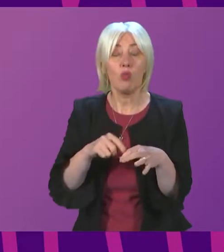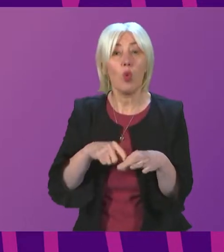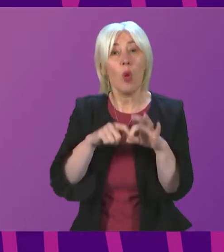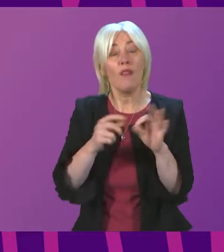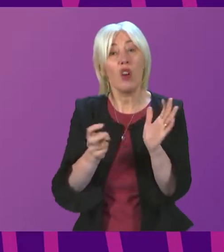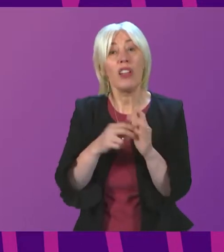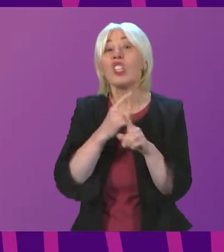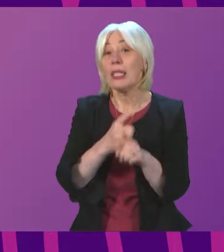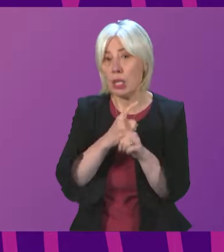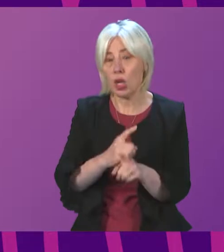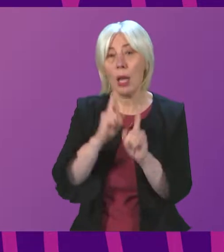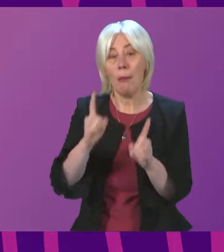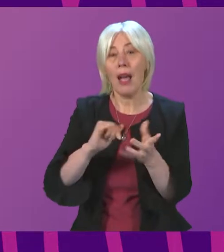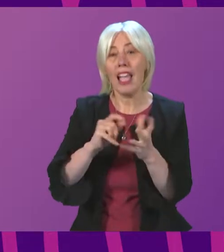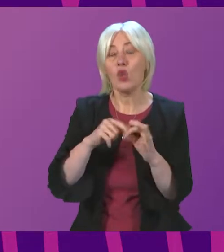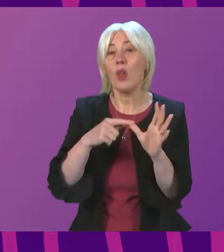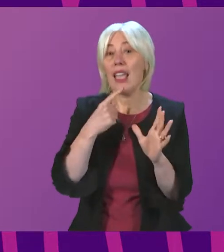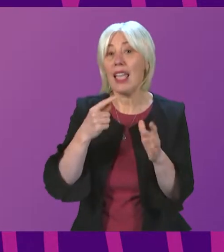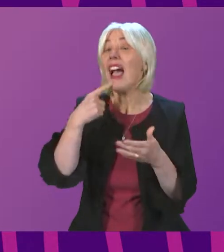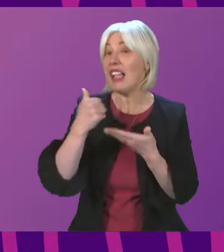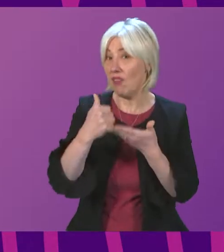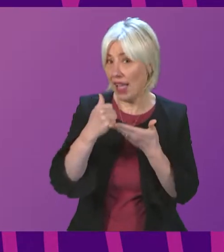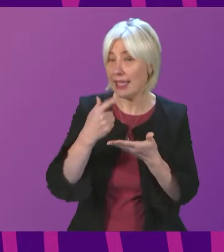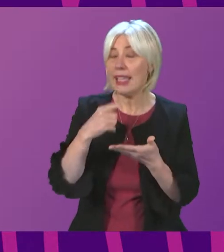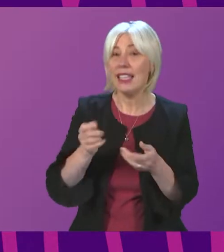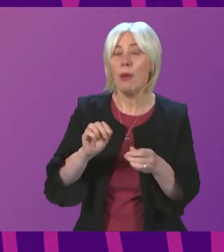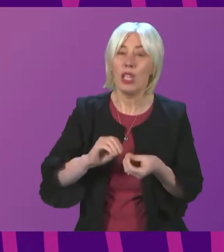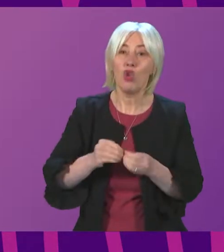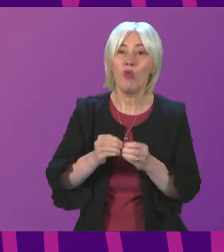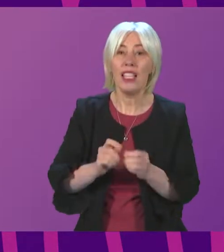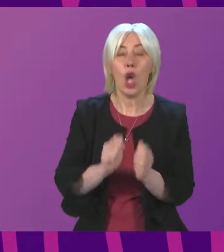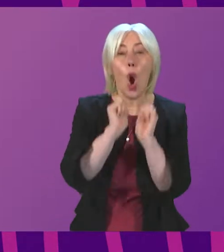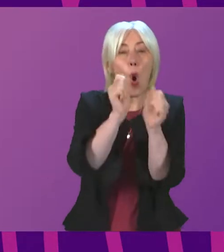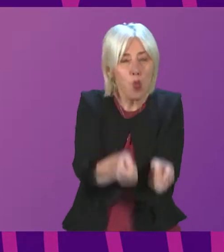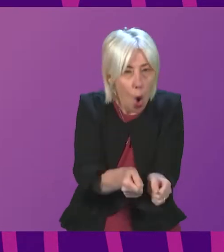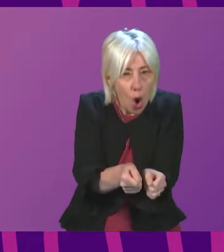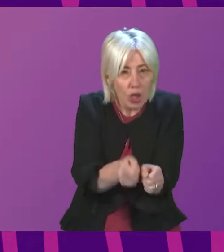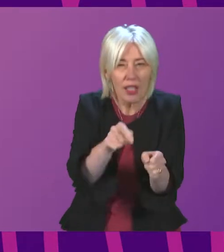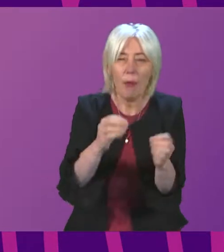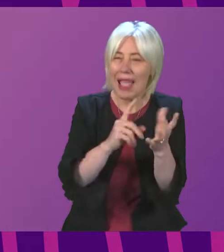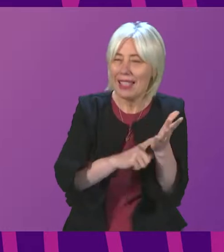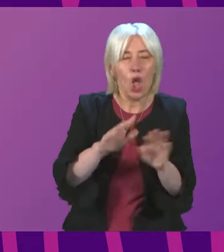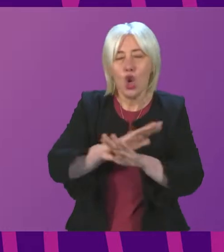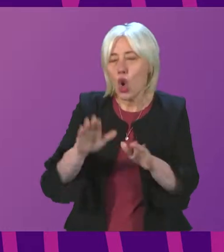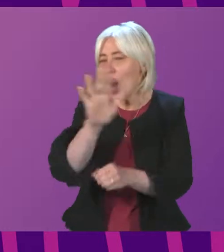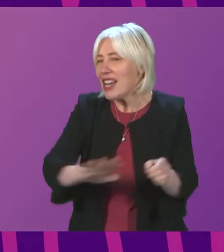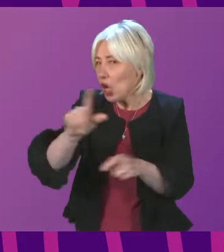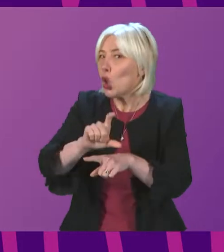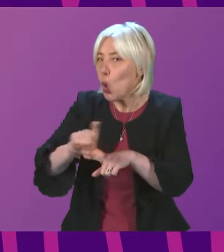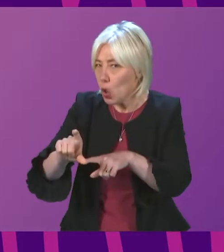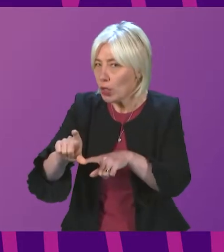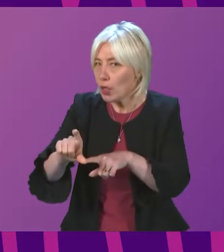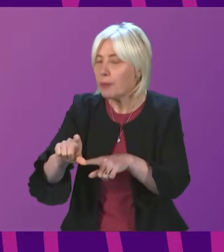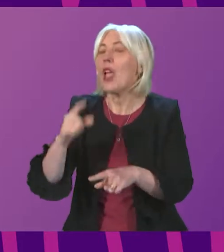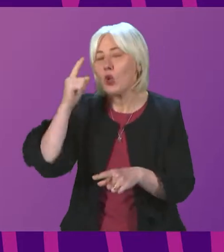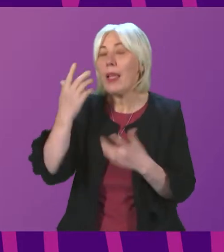sqa advise that it has developed awards in bsl rather than national courses so i think we know quite a bit